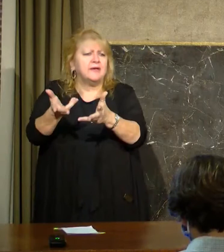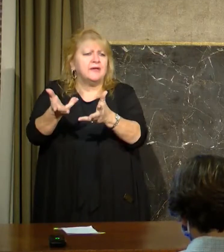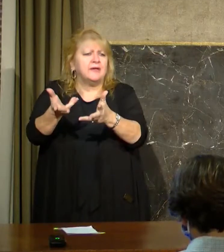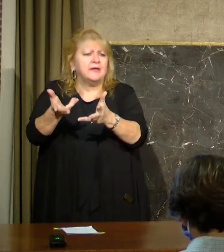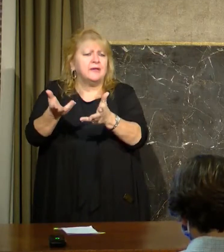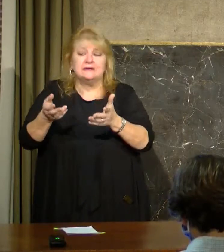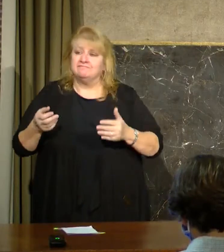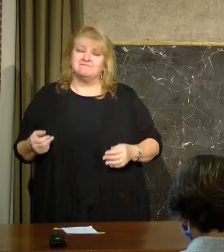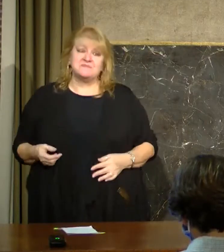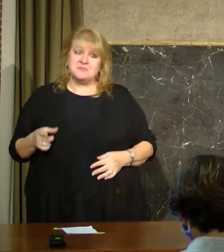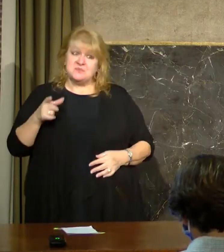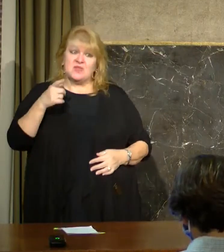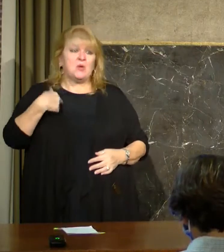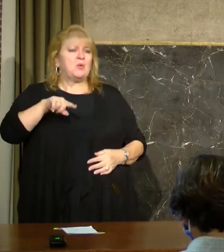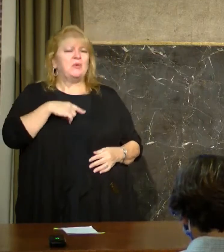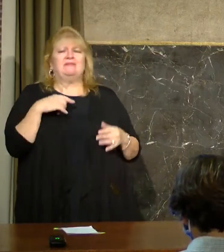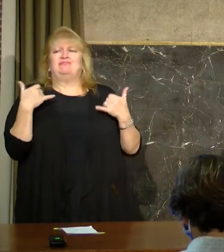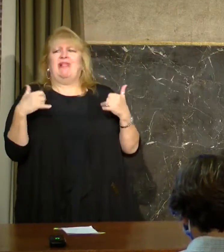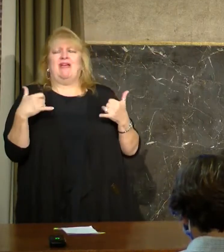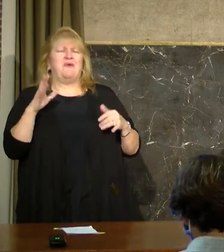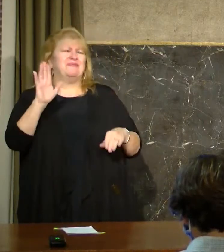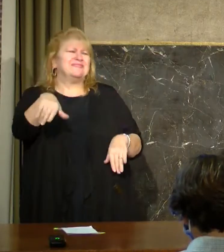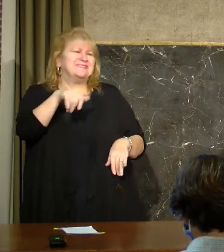I assure you, this is real.